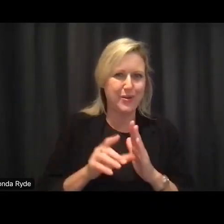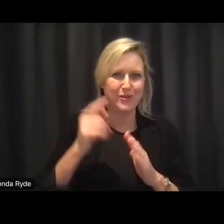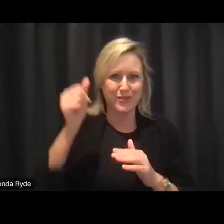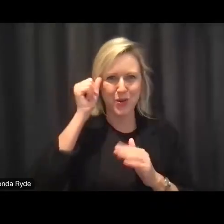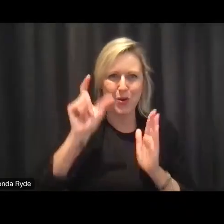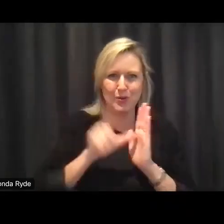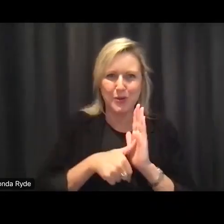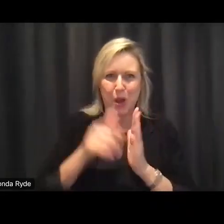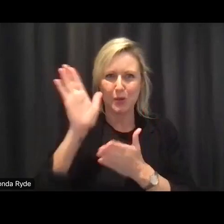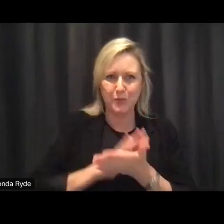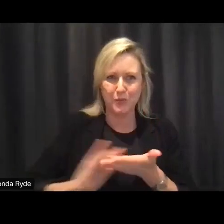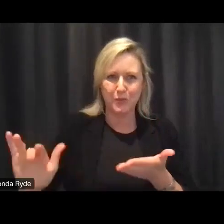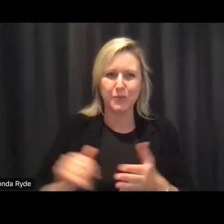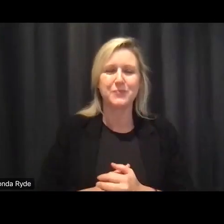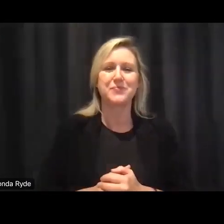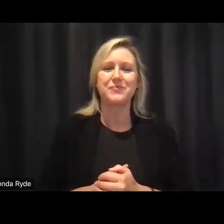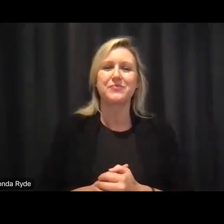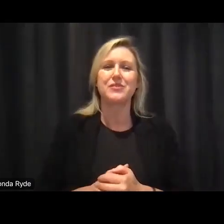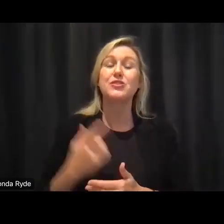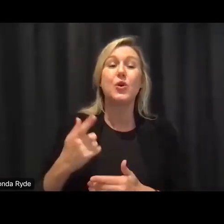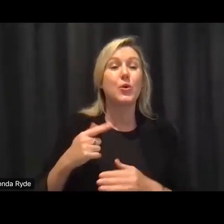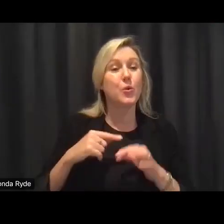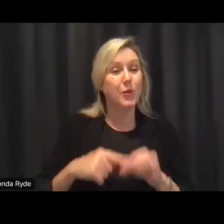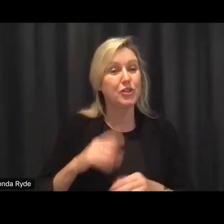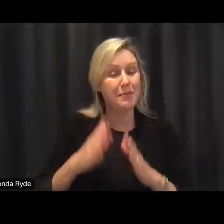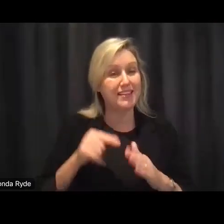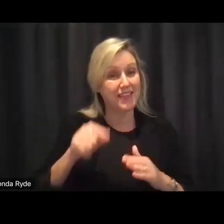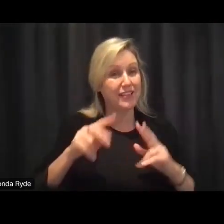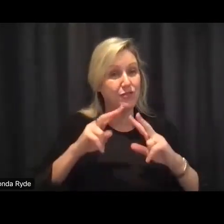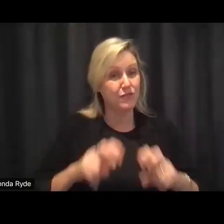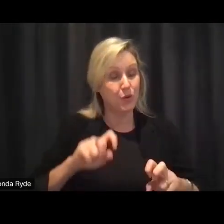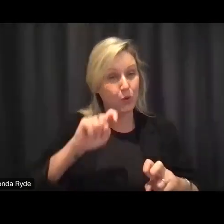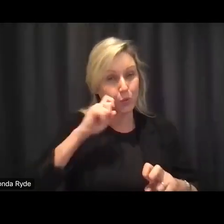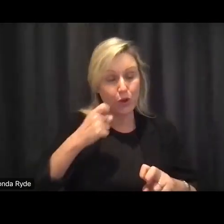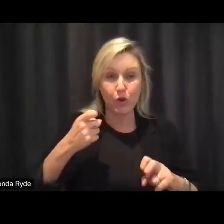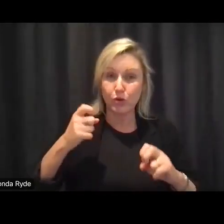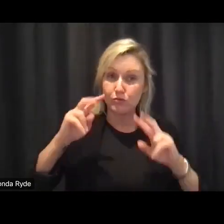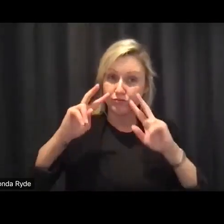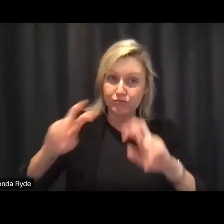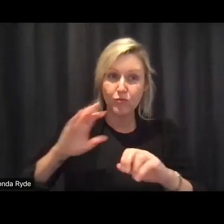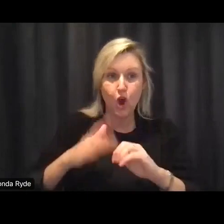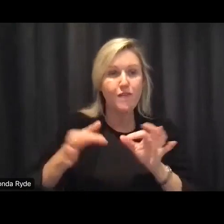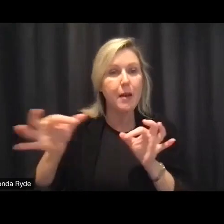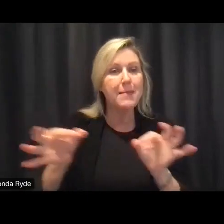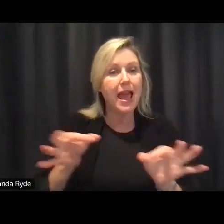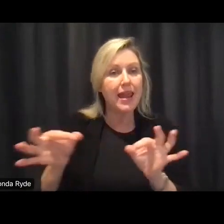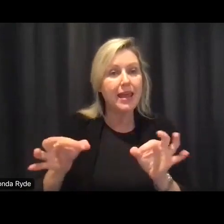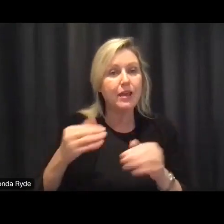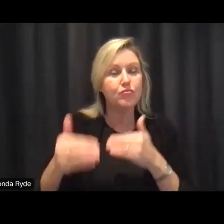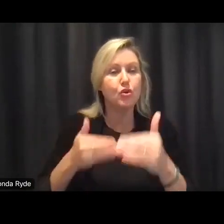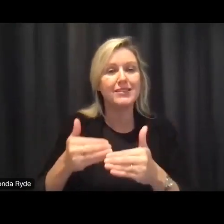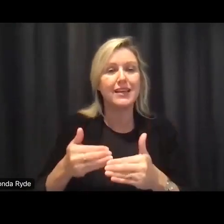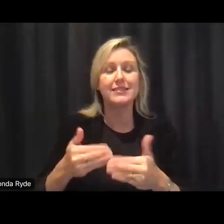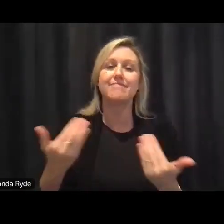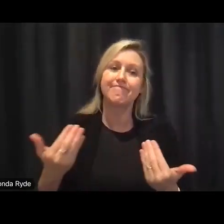the question is how will this review overhaul the planning process well i can't answer the how because